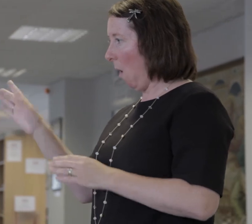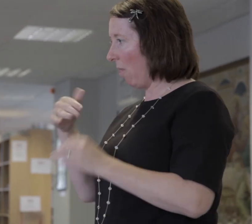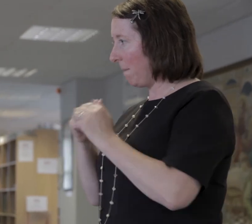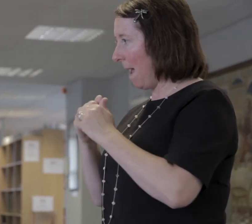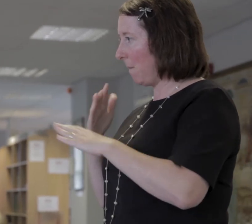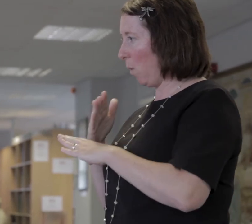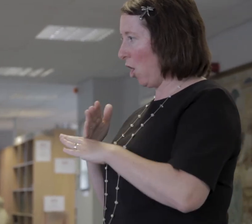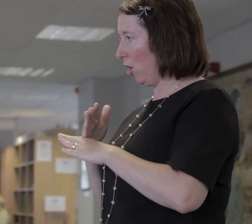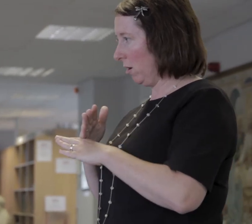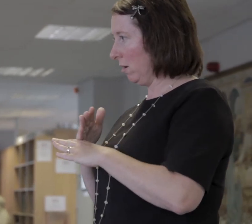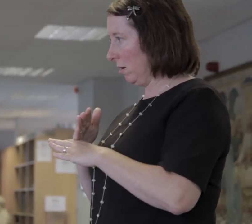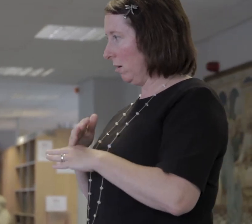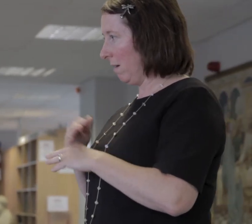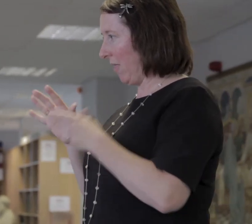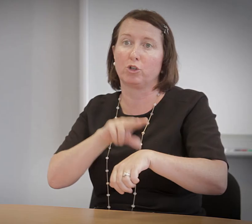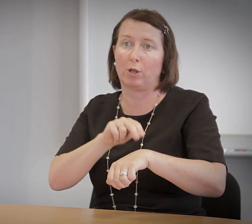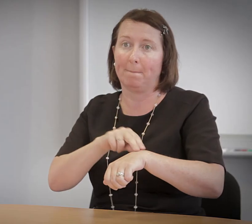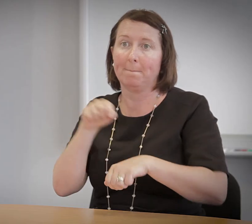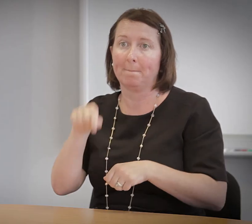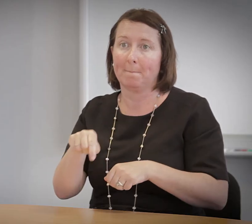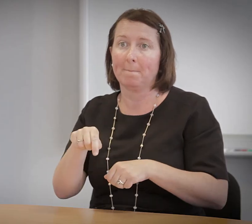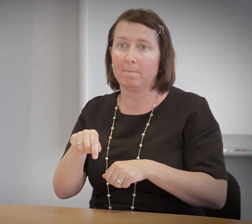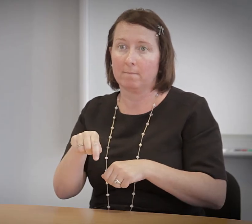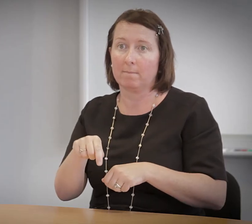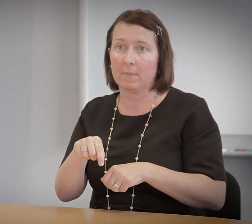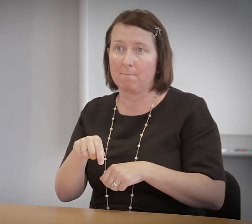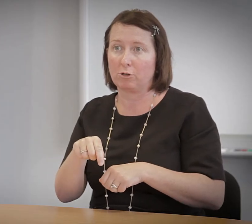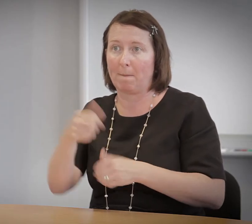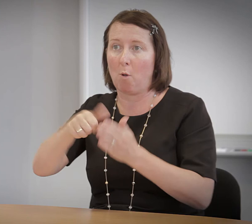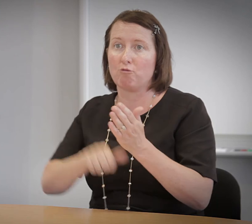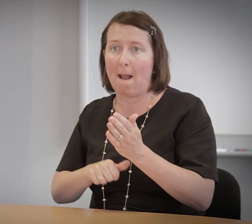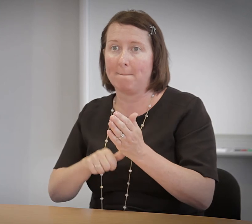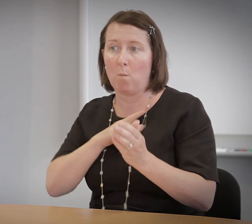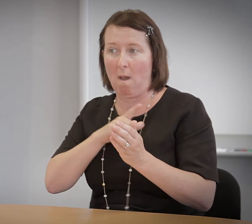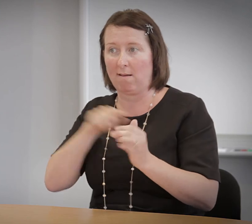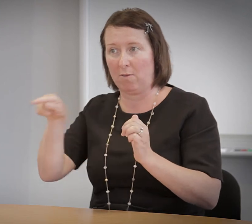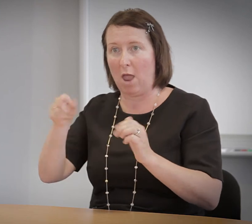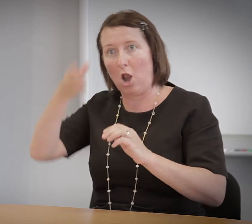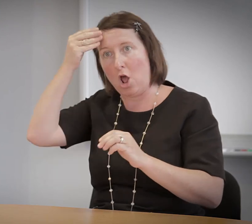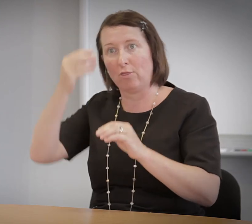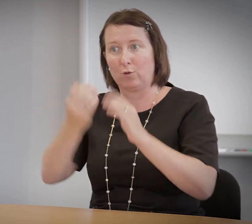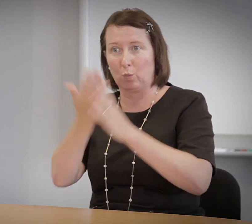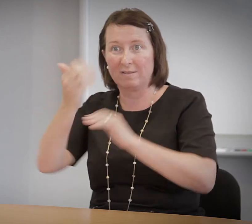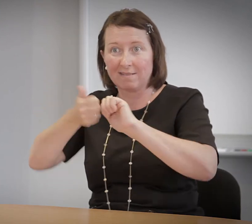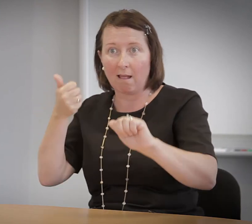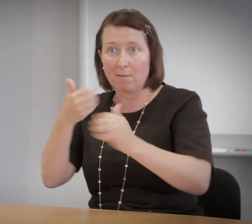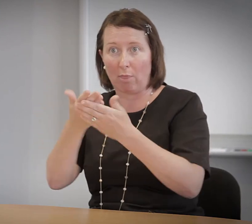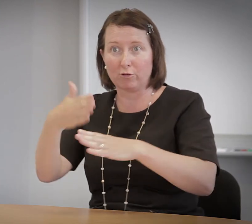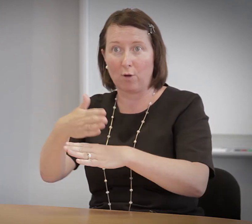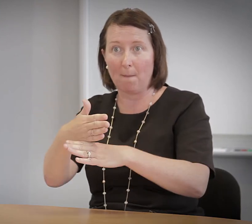staff I would absolutely encourage them to become going through an apprenticeship and go through the apprenticeship program because they're learning new